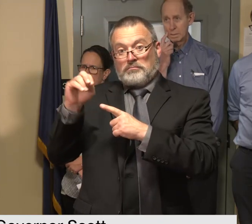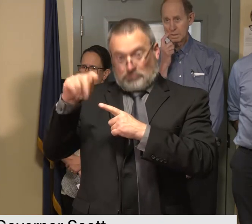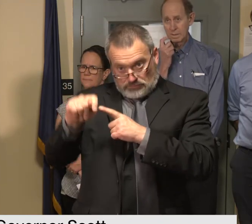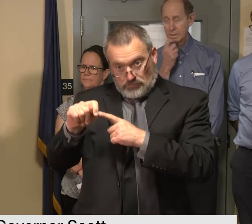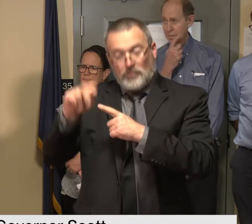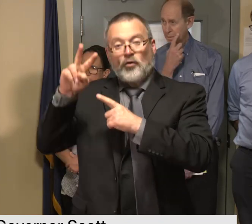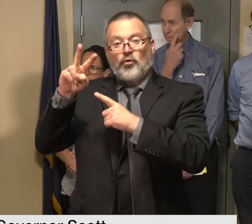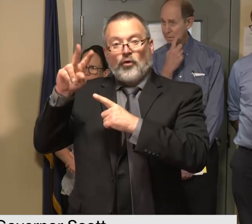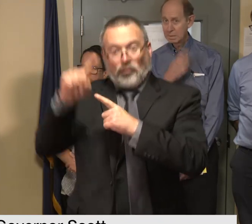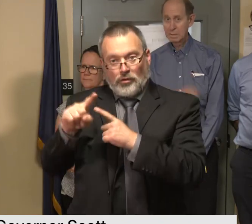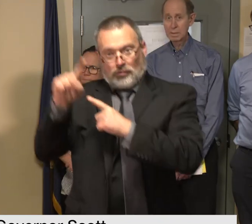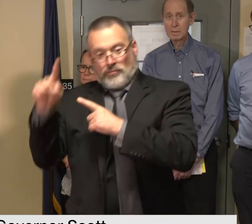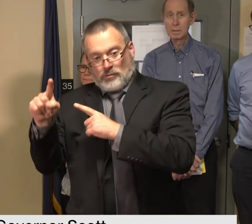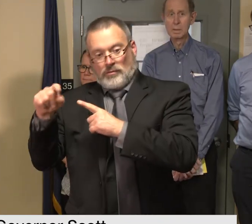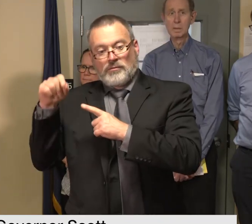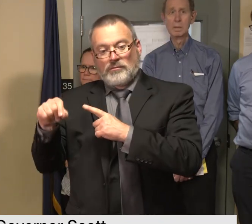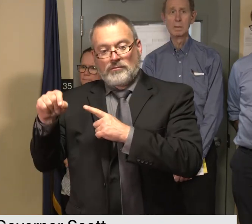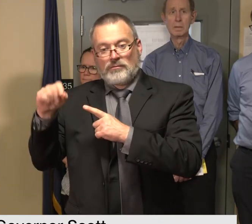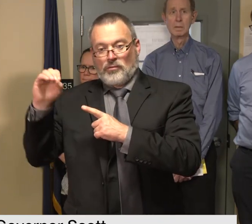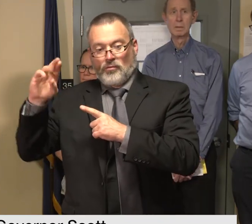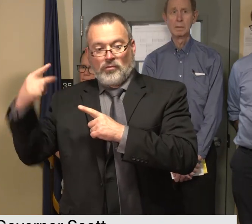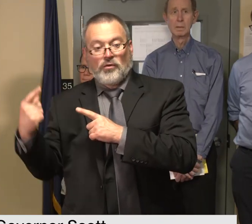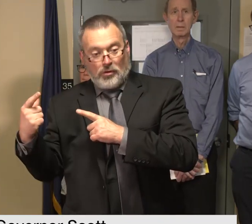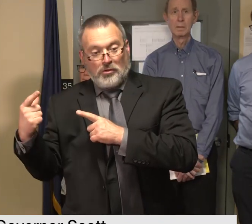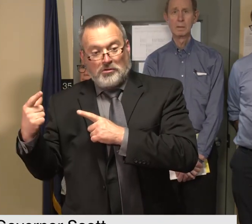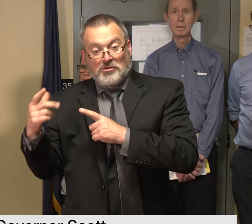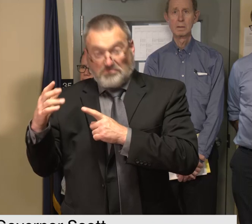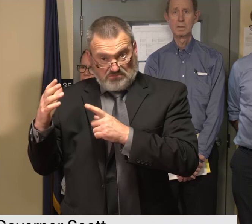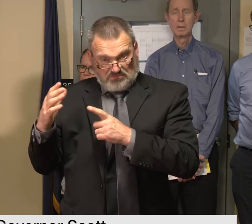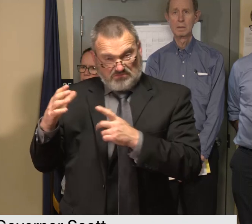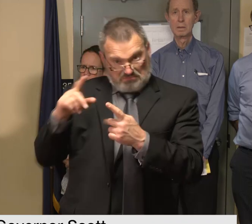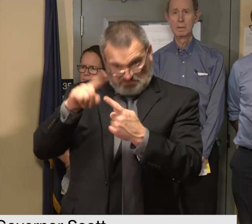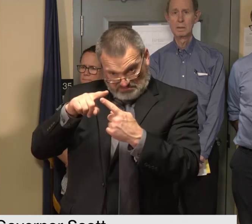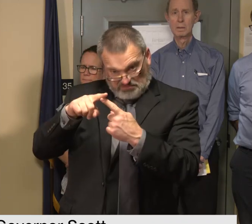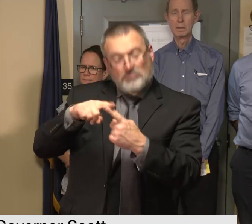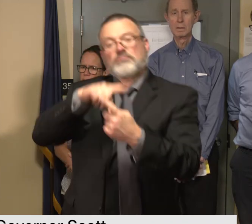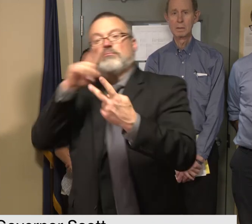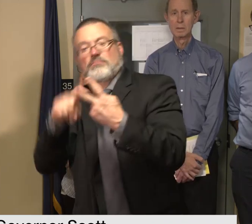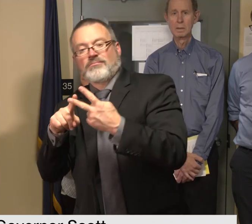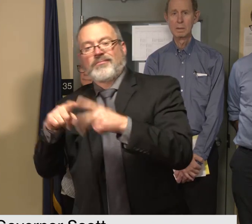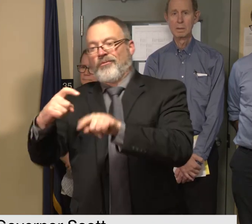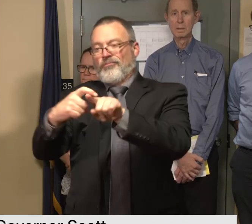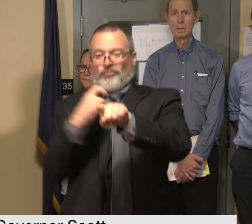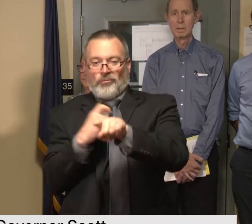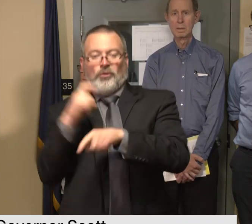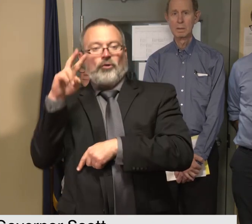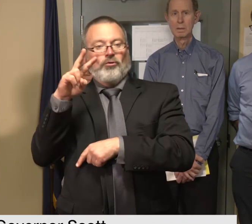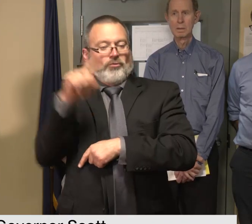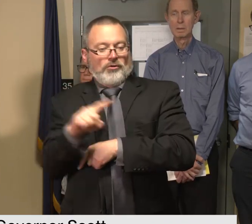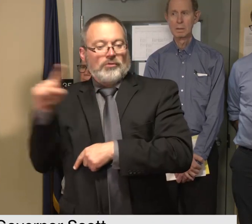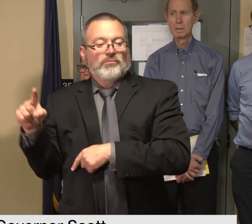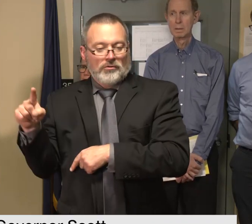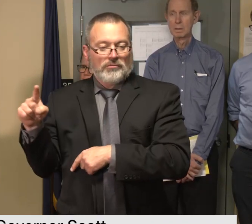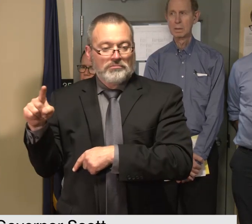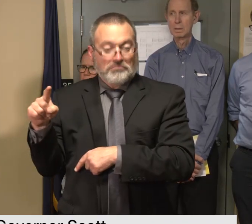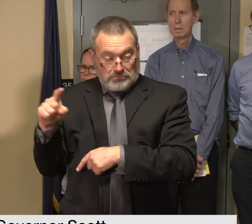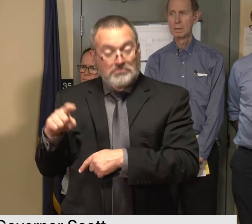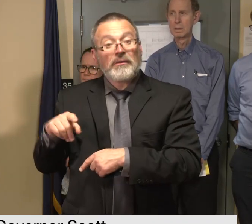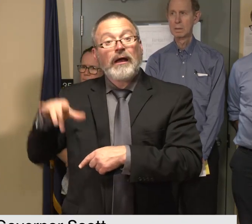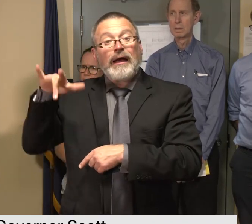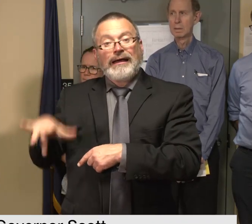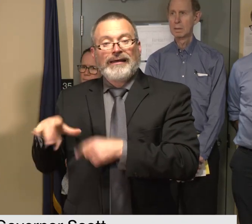-1 and select option 5 your report will help us have an accurate dollar amount of damage